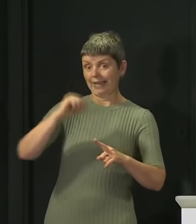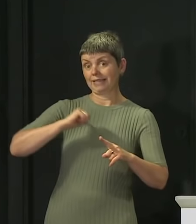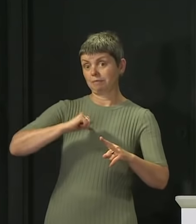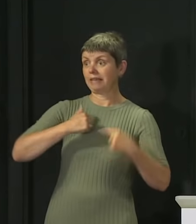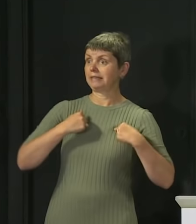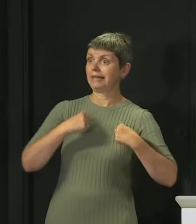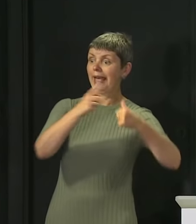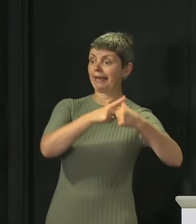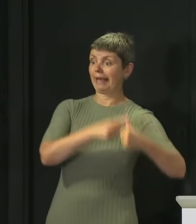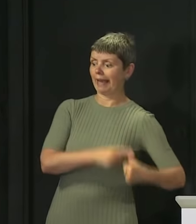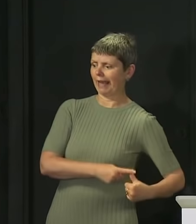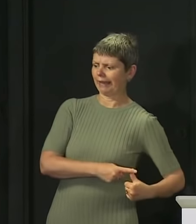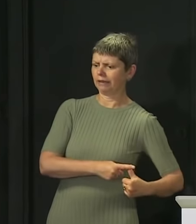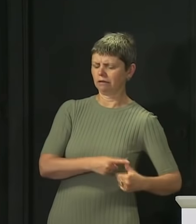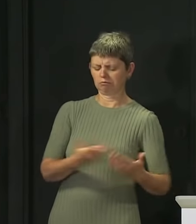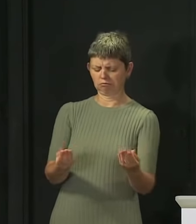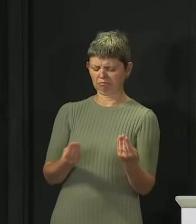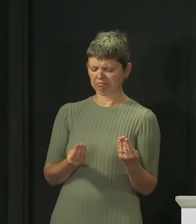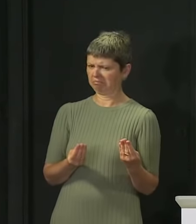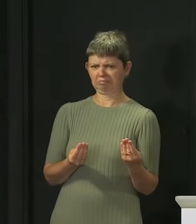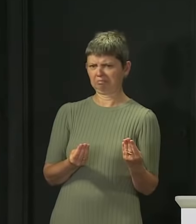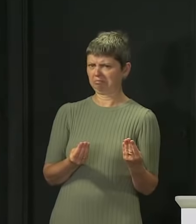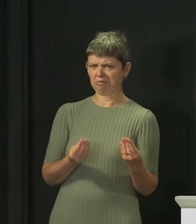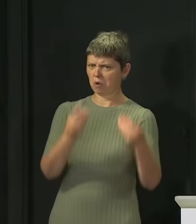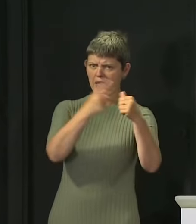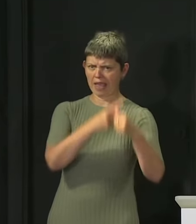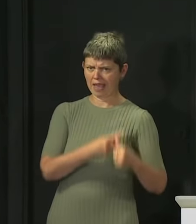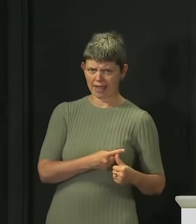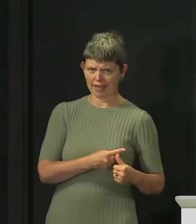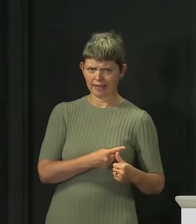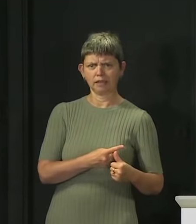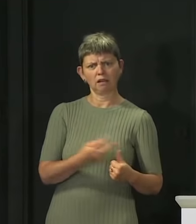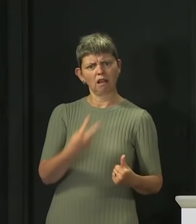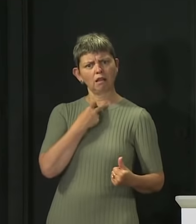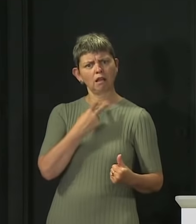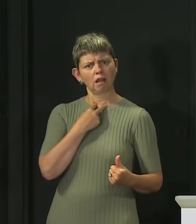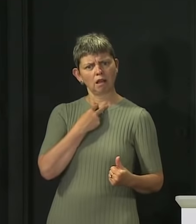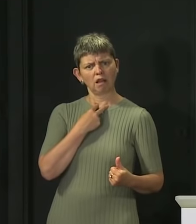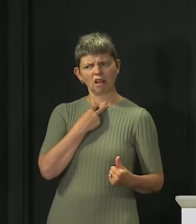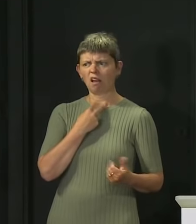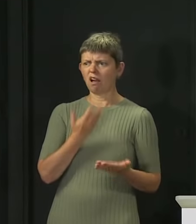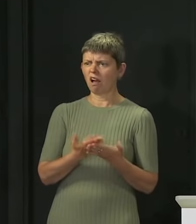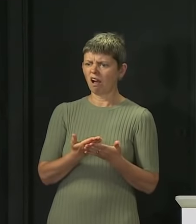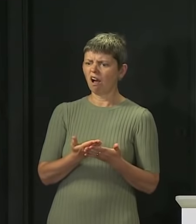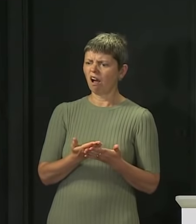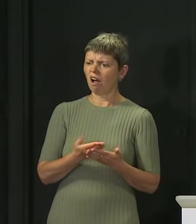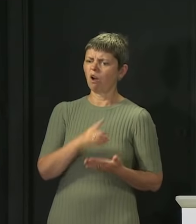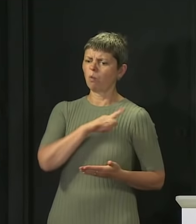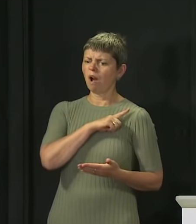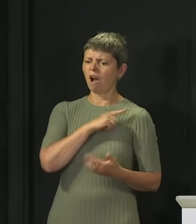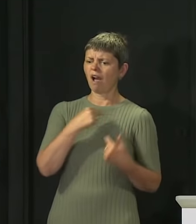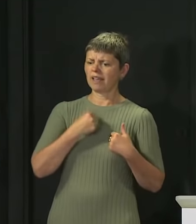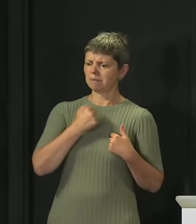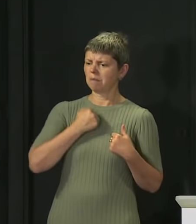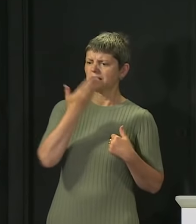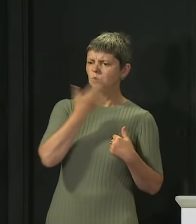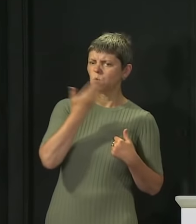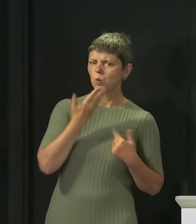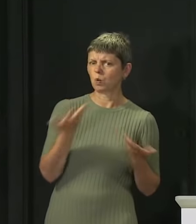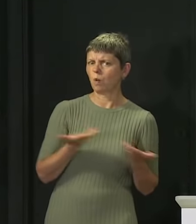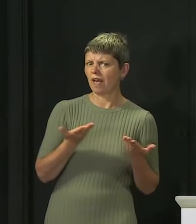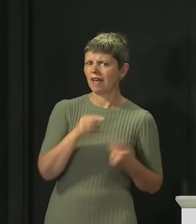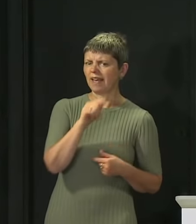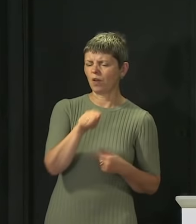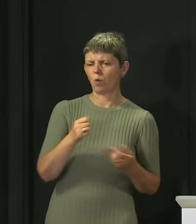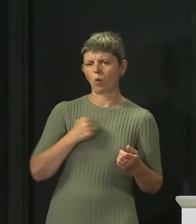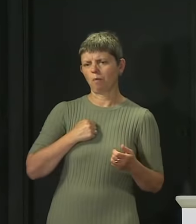understandably feel very aggrieved. And if you think that that's because of the postcode you live in, or the school you go to, that is going to be